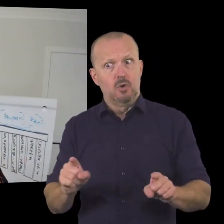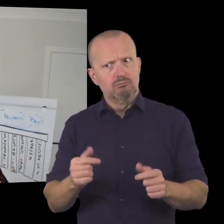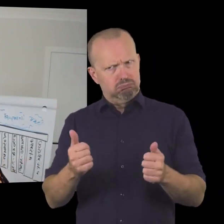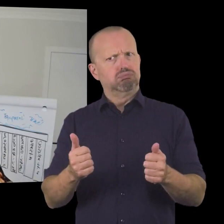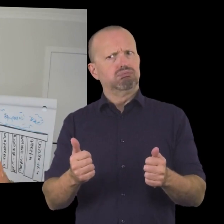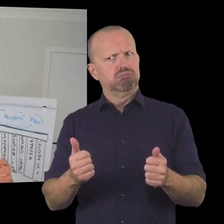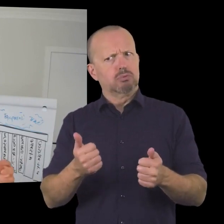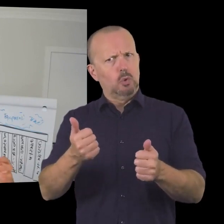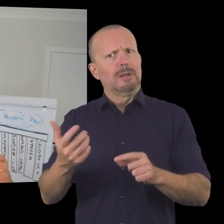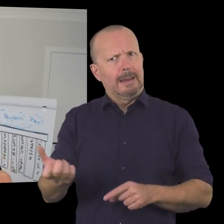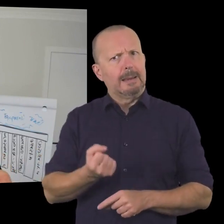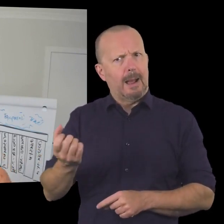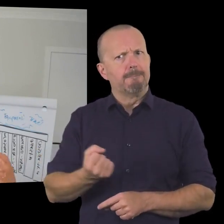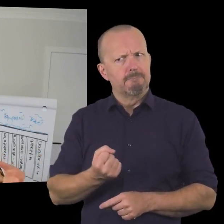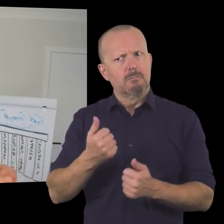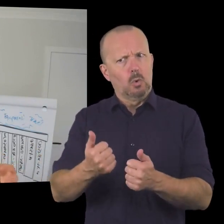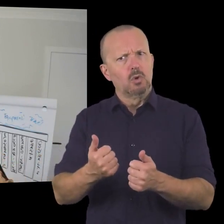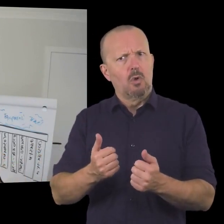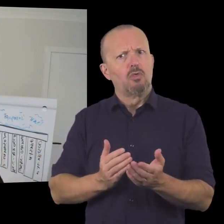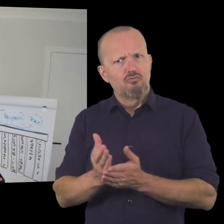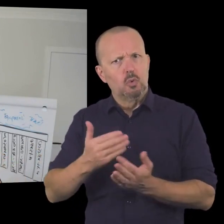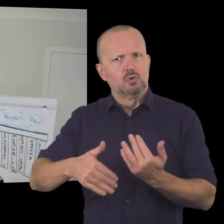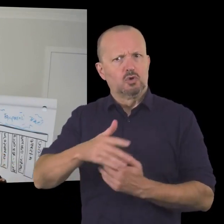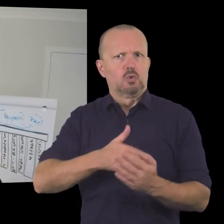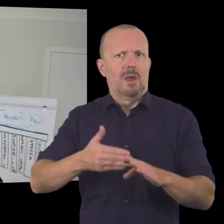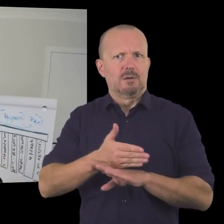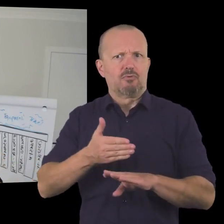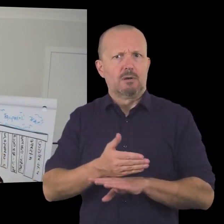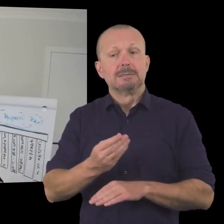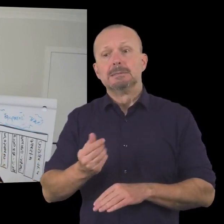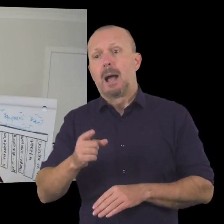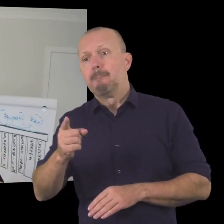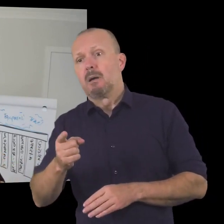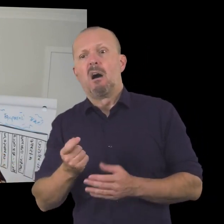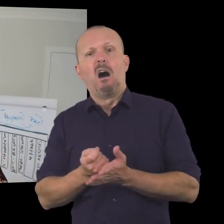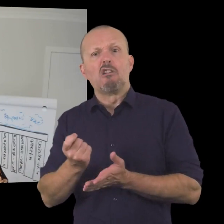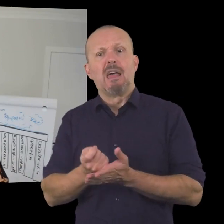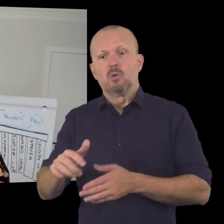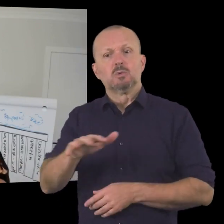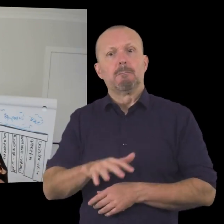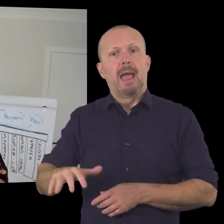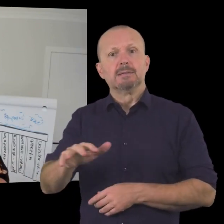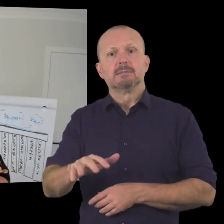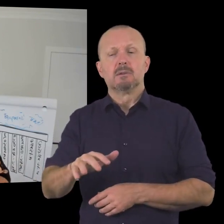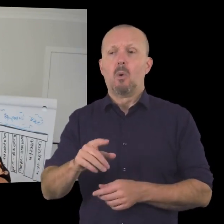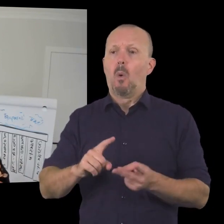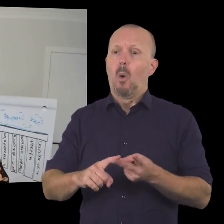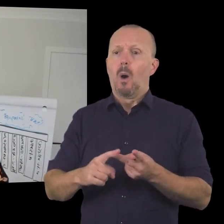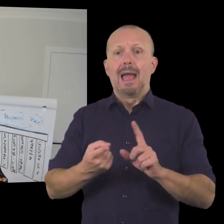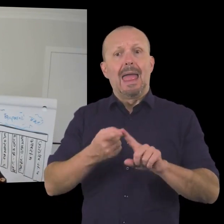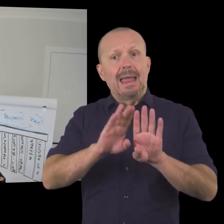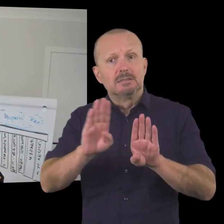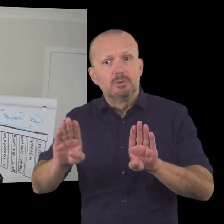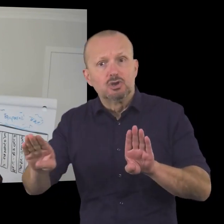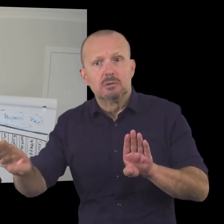nicely in terms of uh earned income or social enterprise for your organizations and some of you will hire your venues some of you will hold